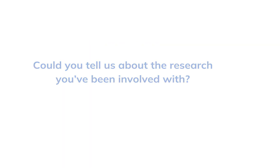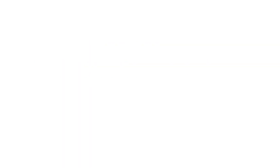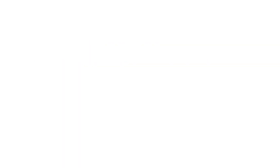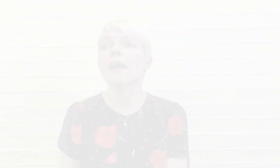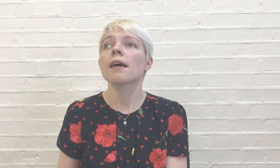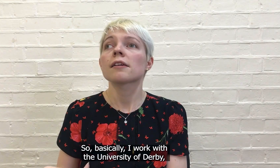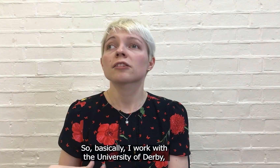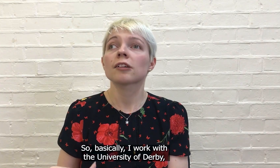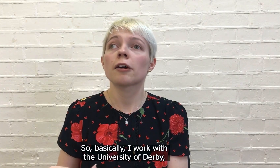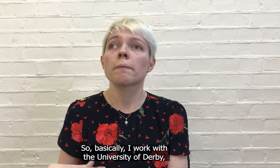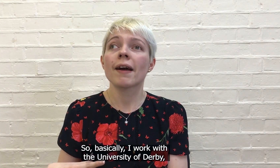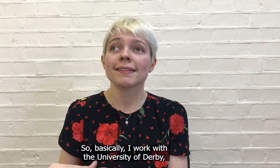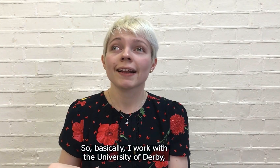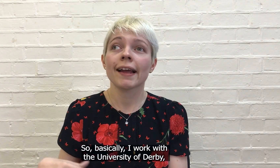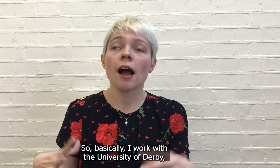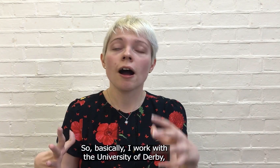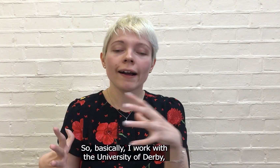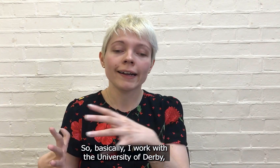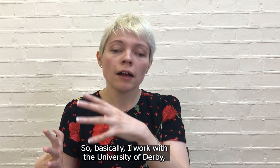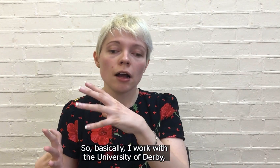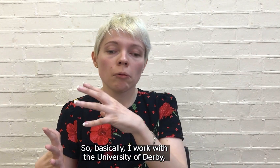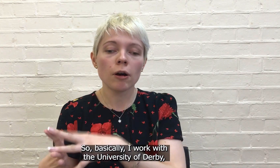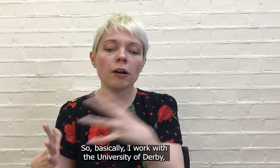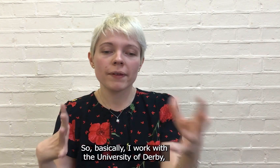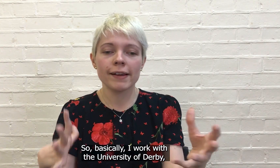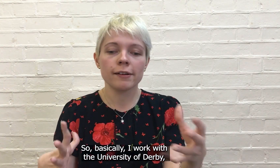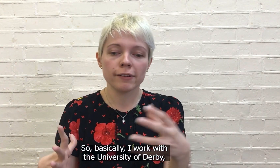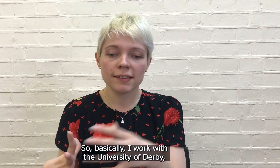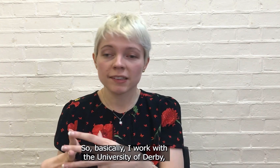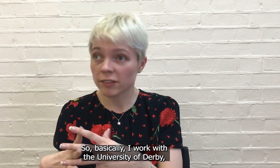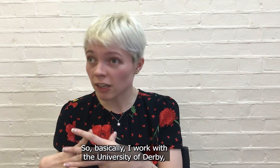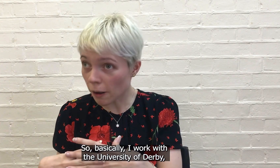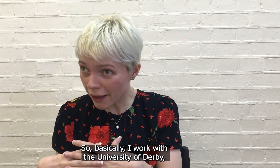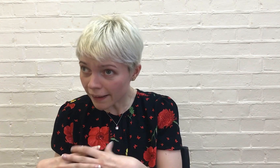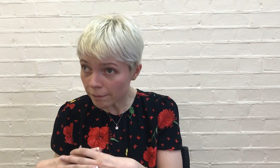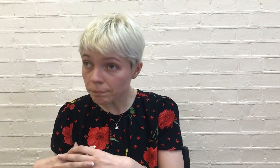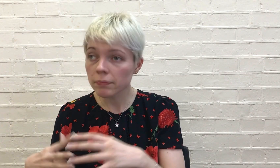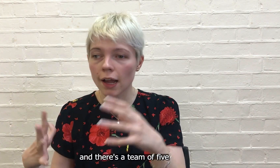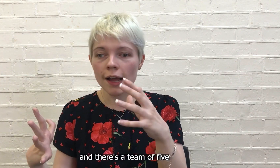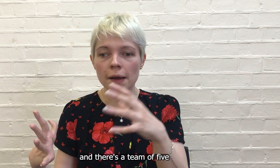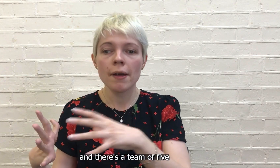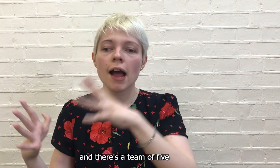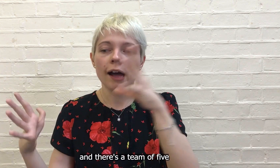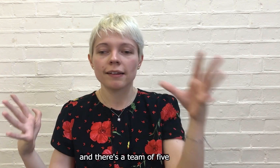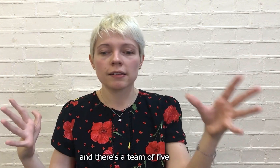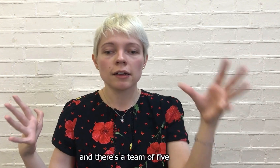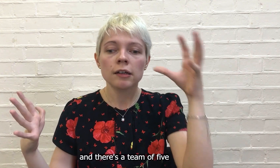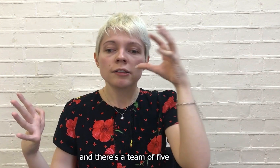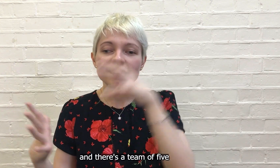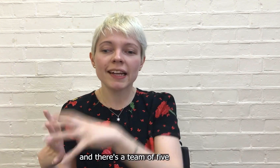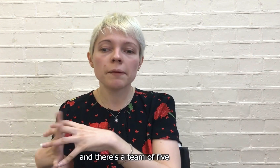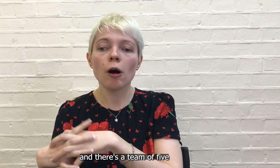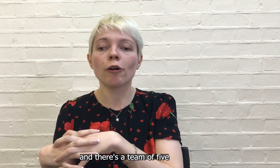So basically I work with the University of Derby and there's a team of